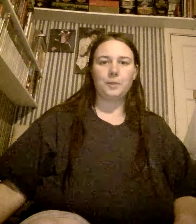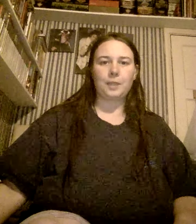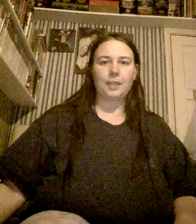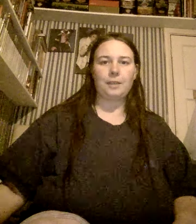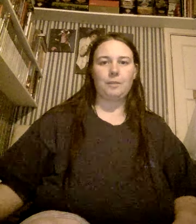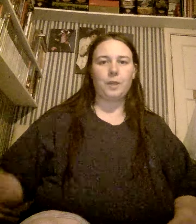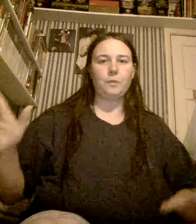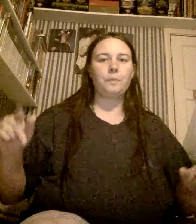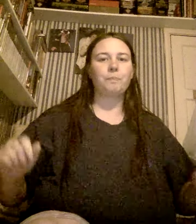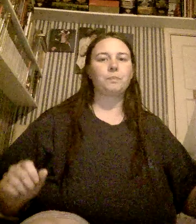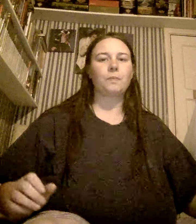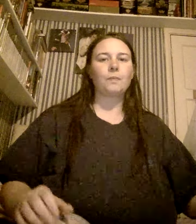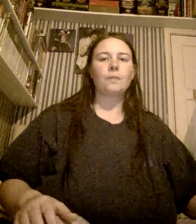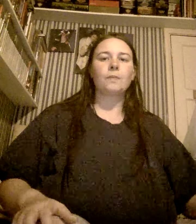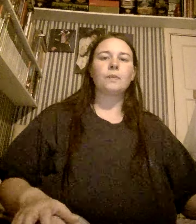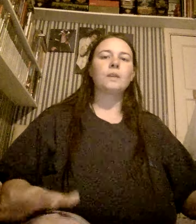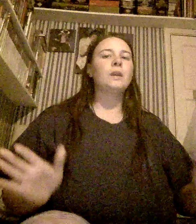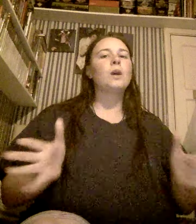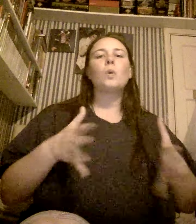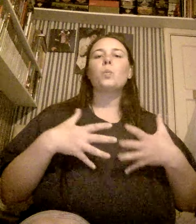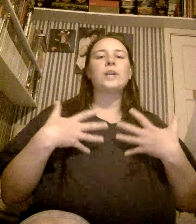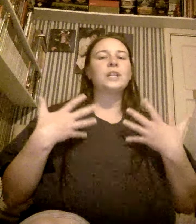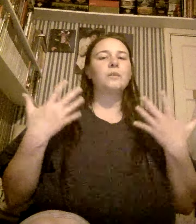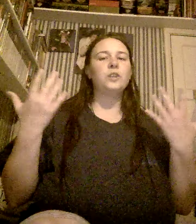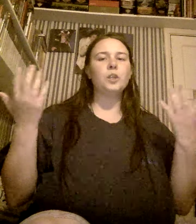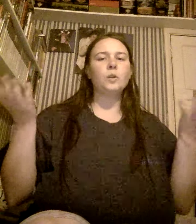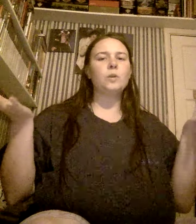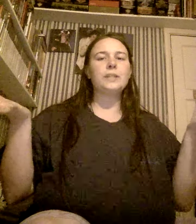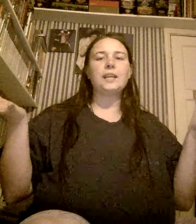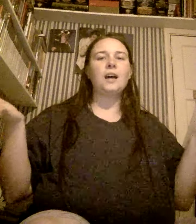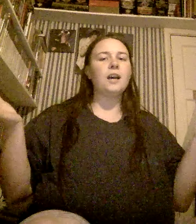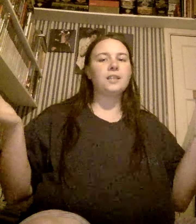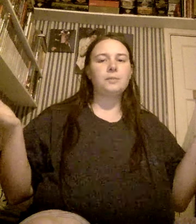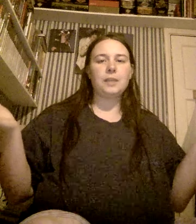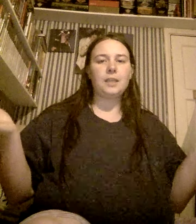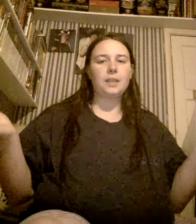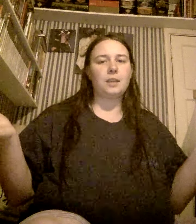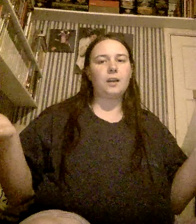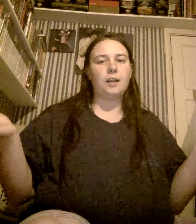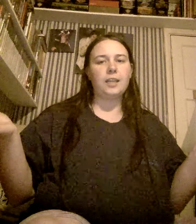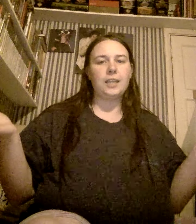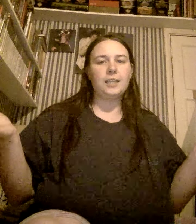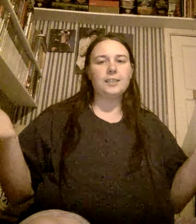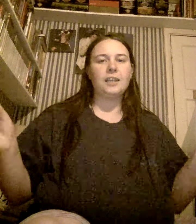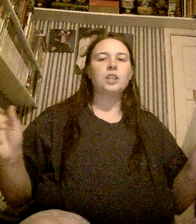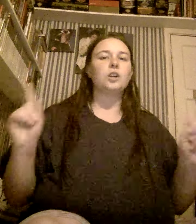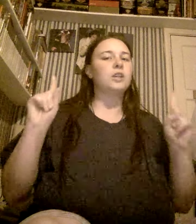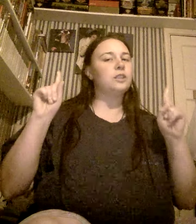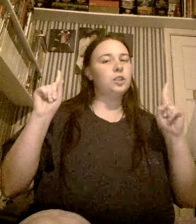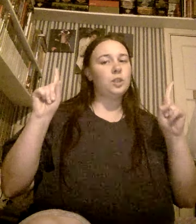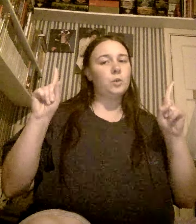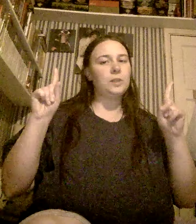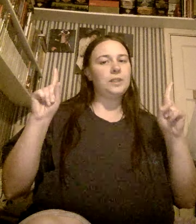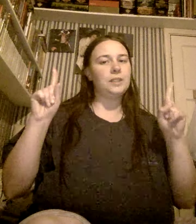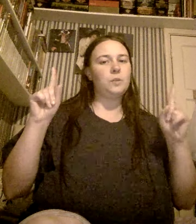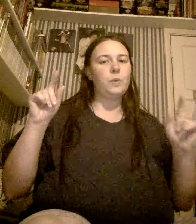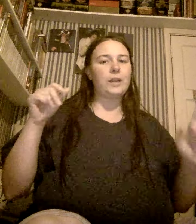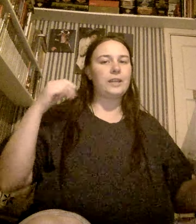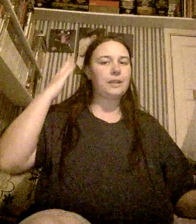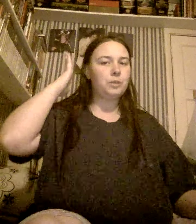Okay, here we go. When I'm with you, it's hard to be honest. Talking to you is easy when I'm